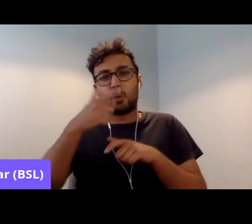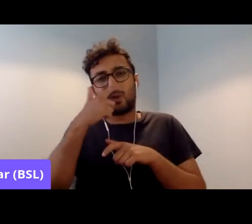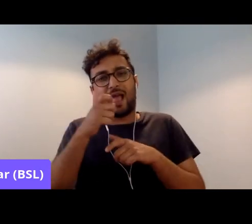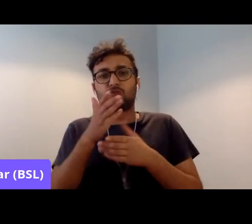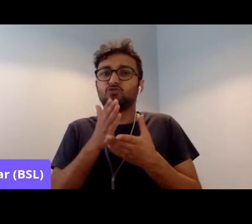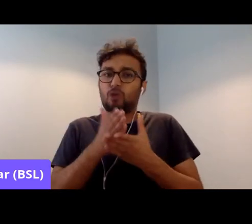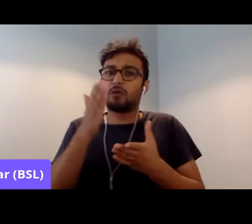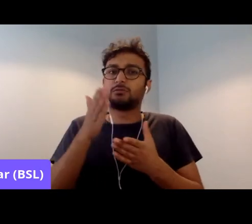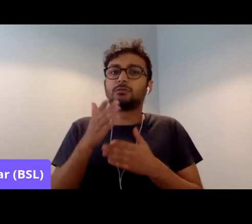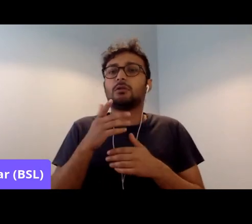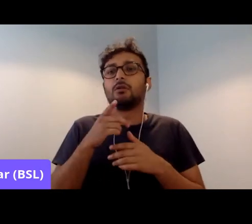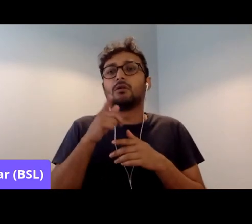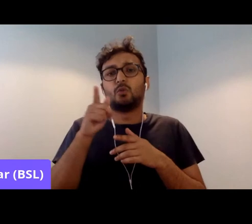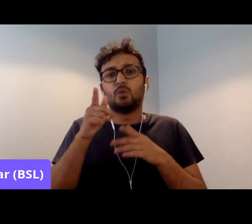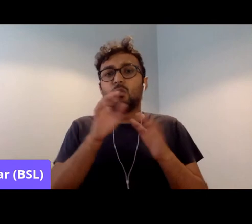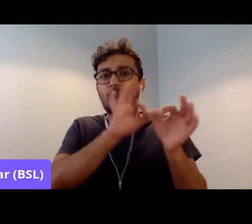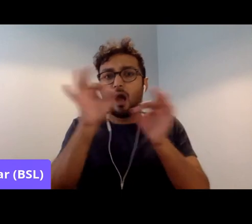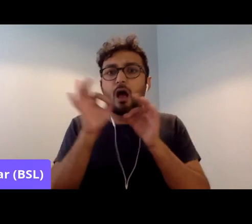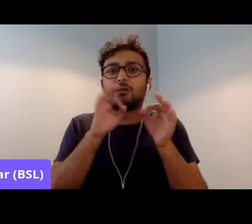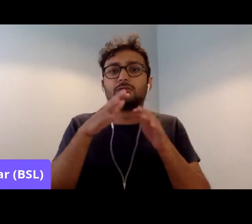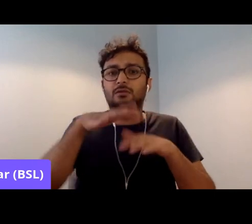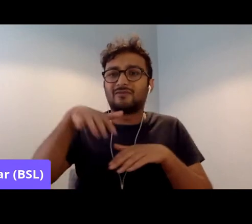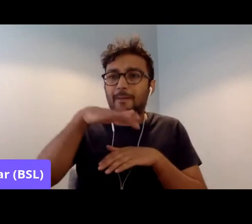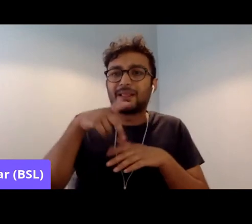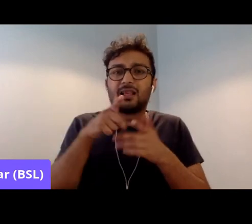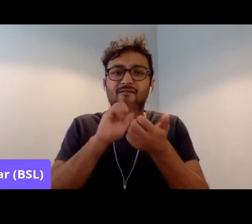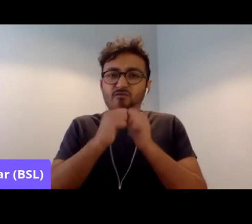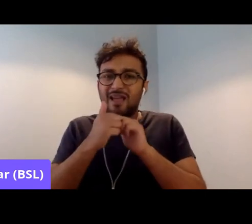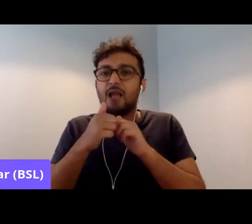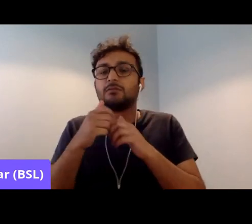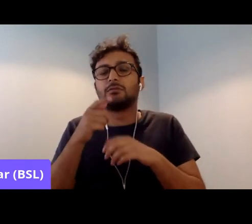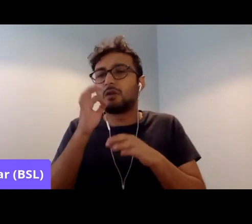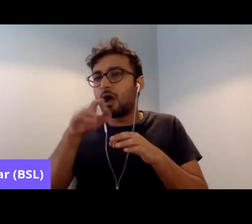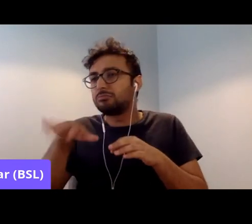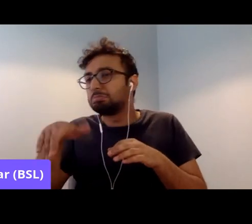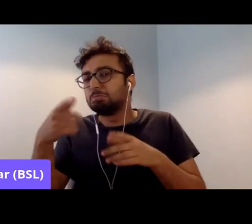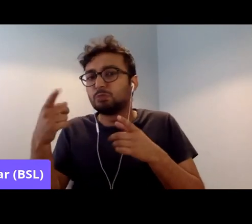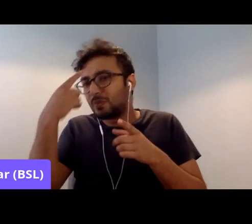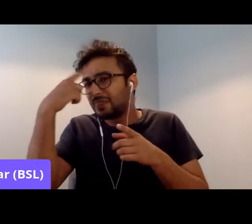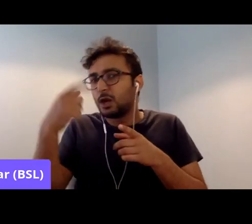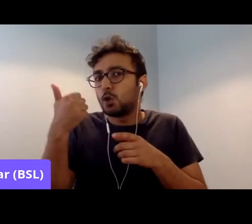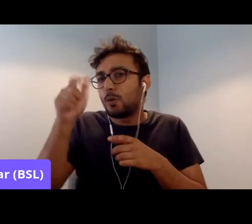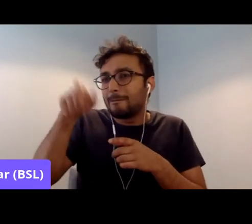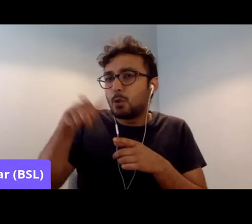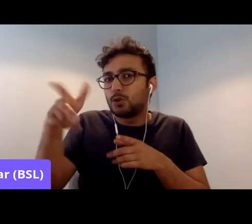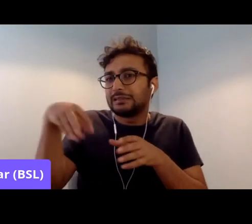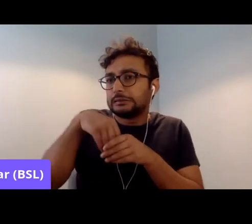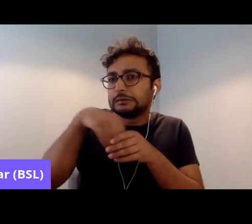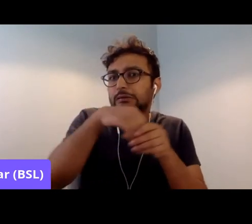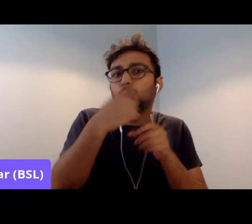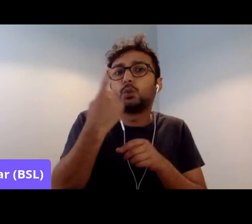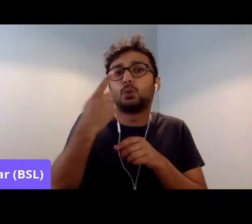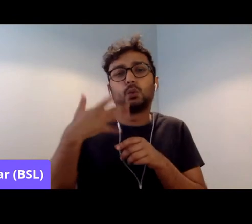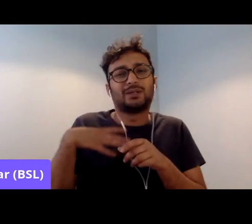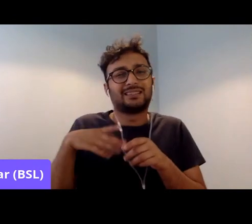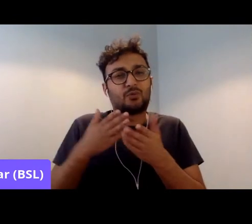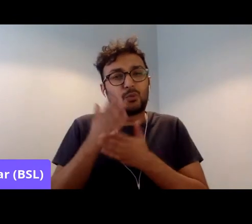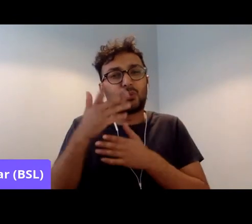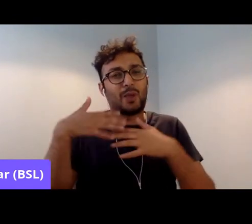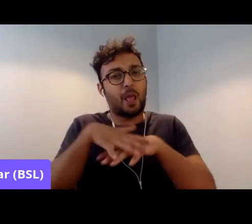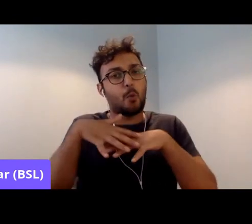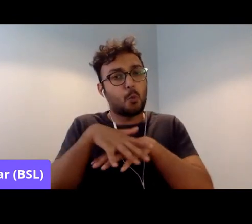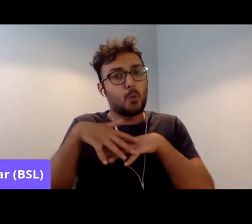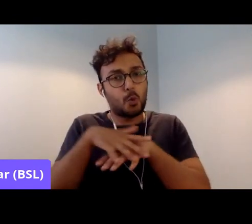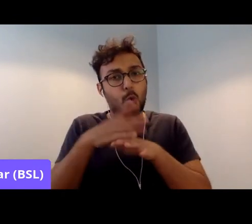social, your social networks. You ask friends and family about who would be a good person and that kind of thing. And of course, people who are